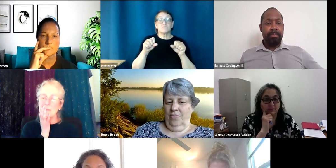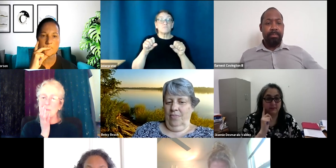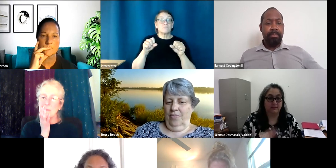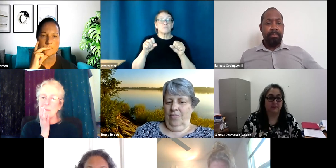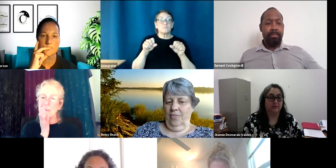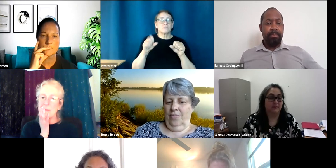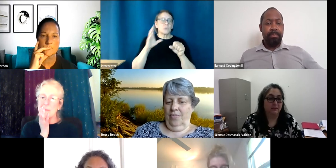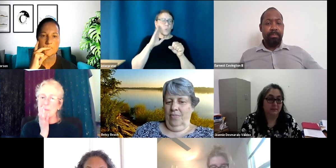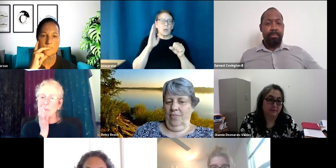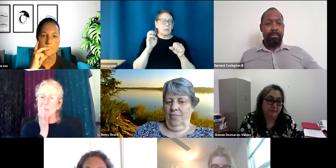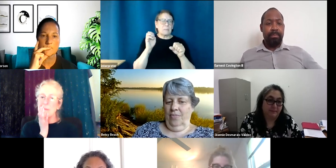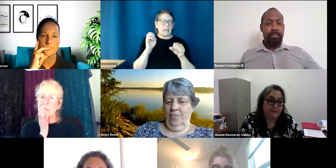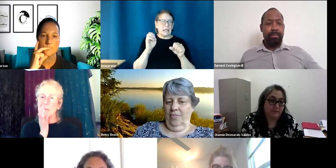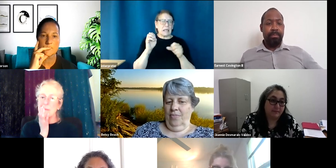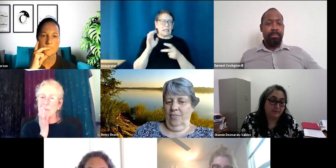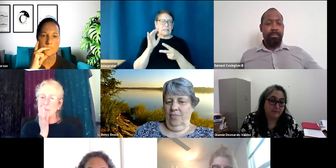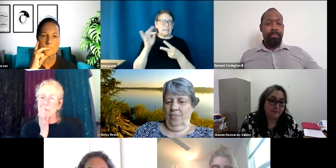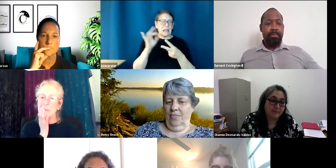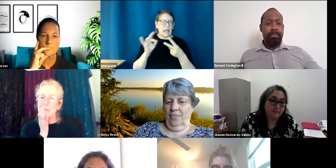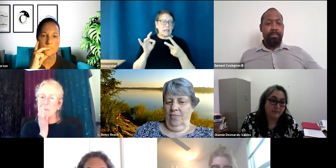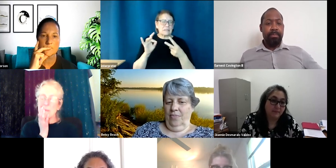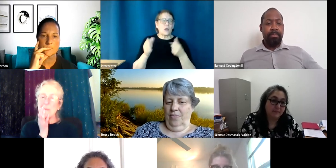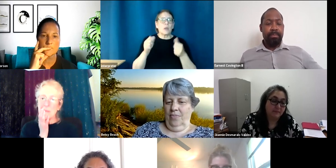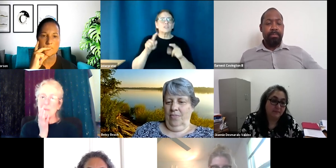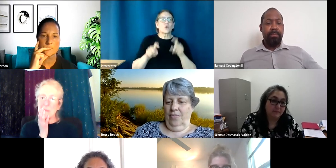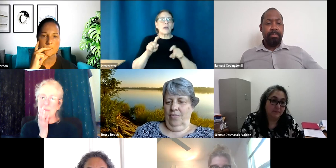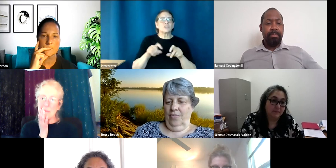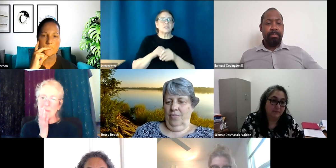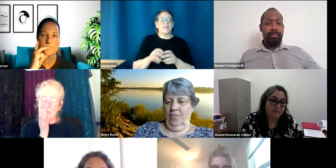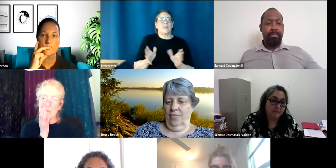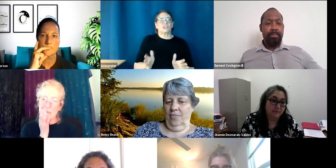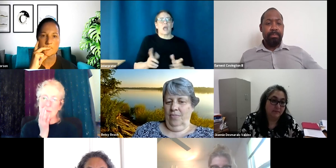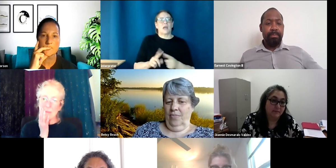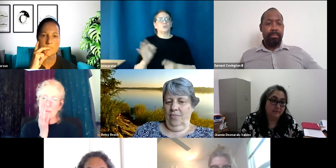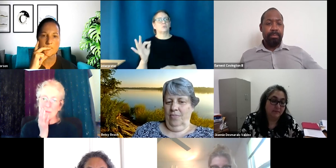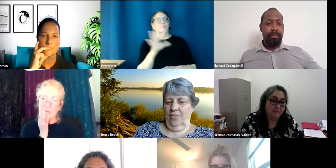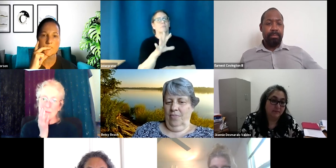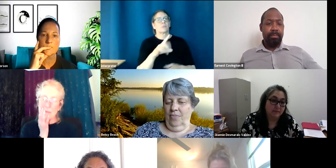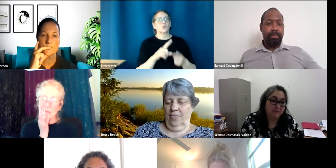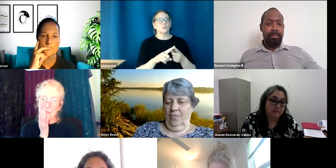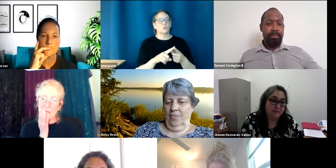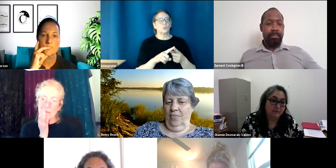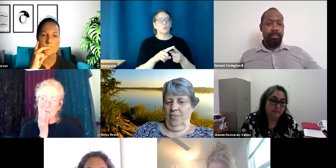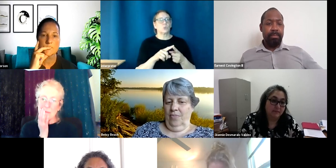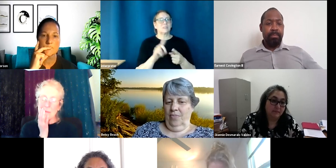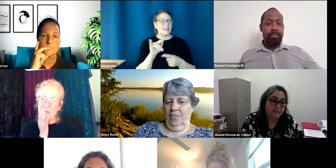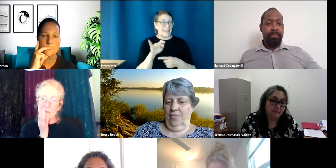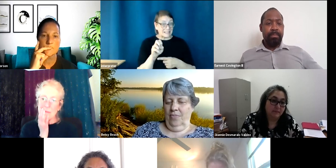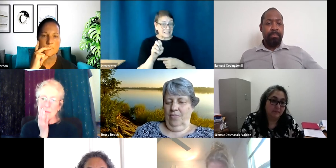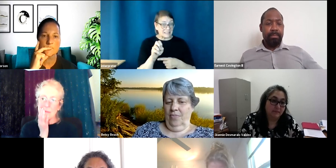I think selecting the questions that we get from people, um, to get those to, um, Denise. Um, and,